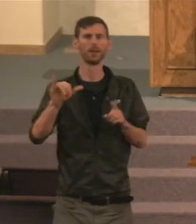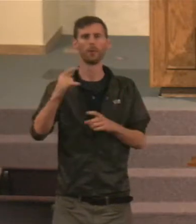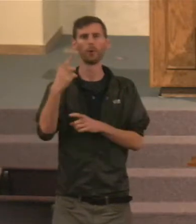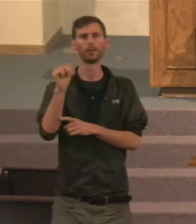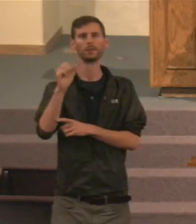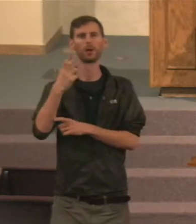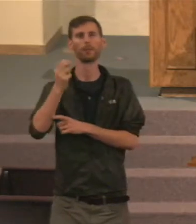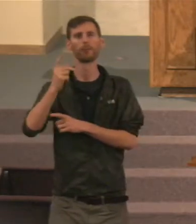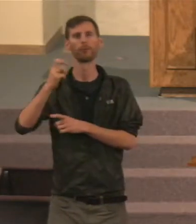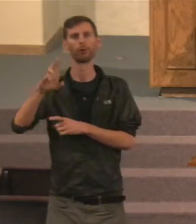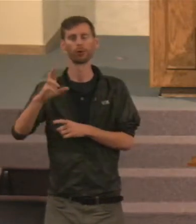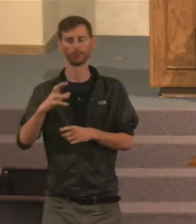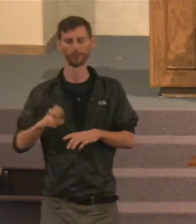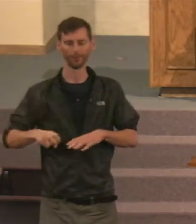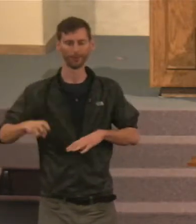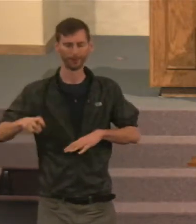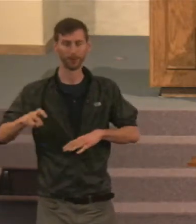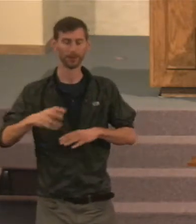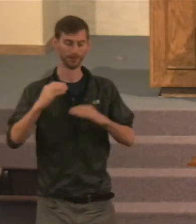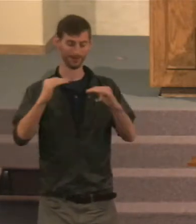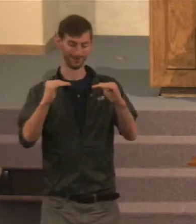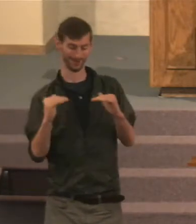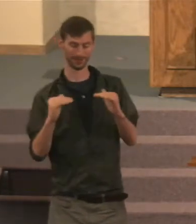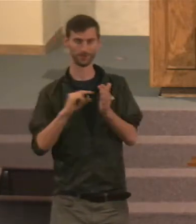drags itself along, and desire fails.